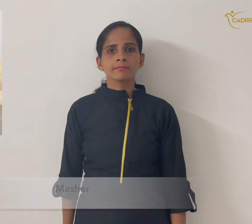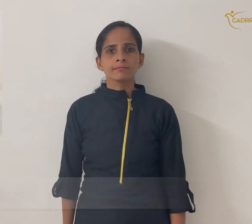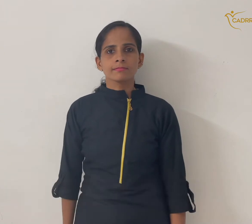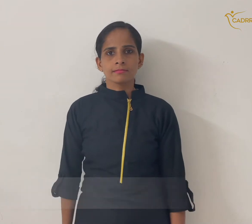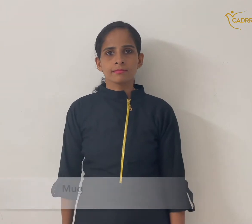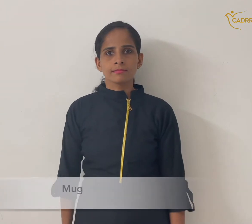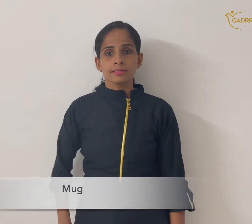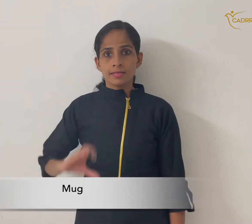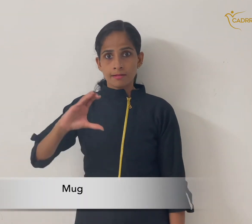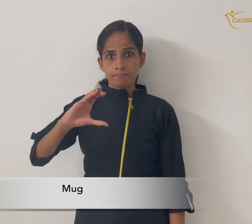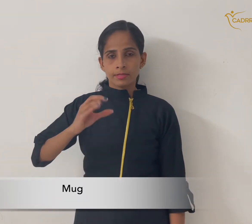mug